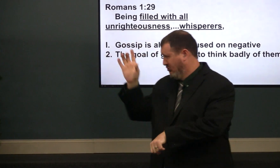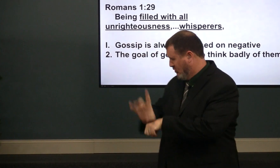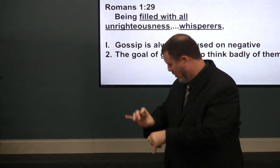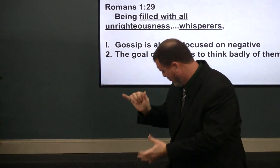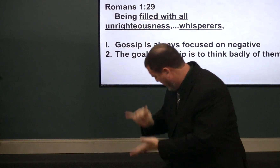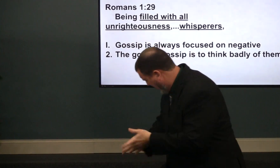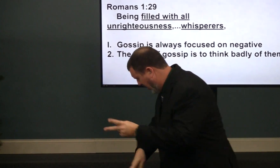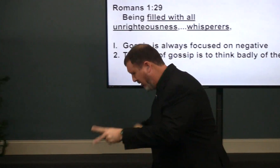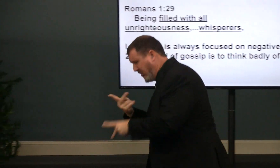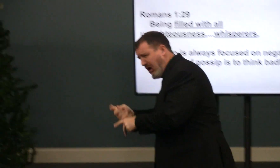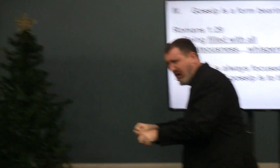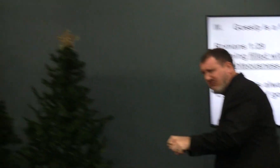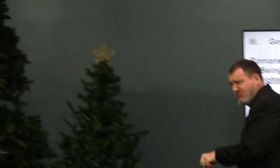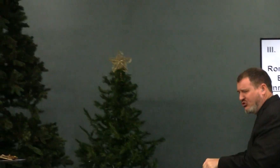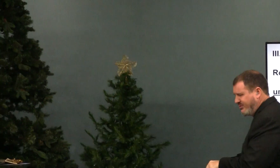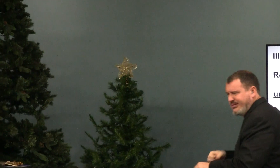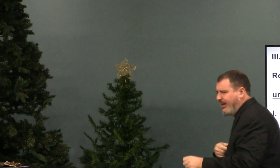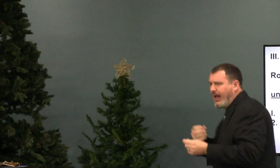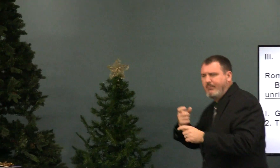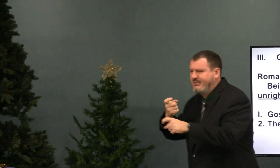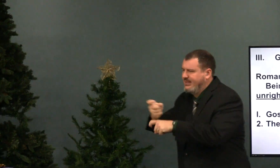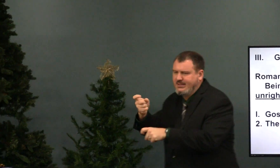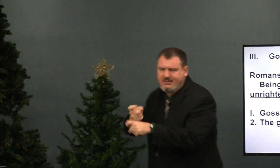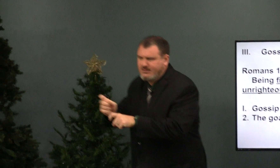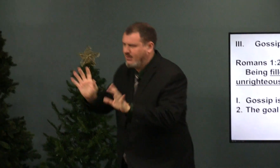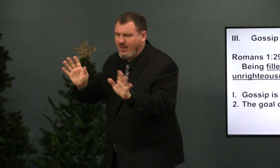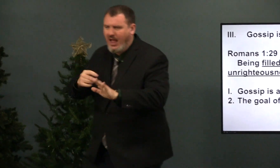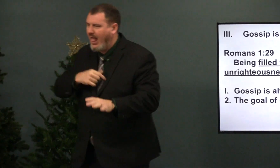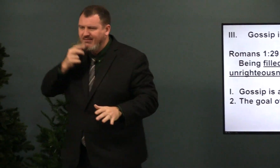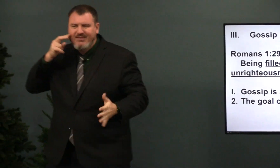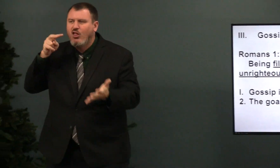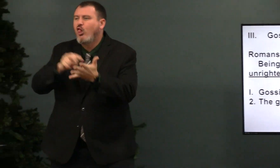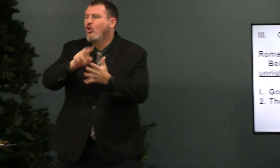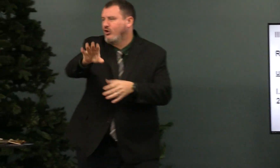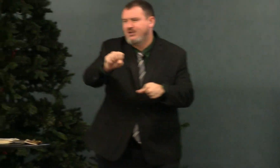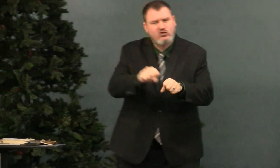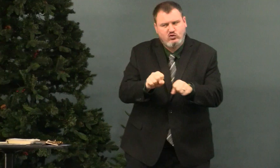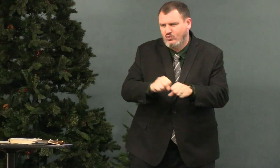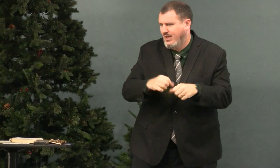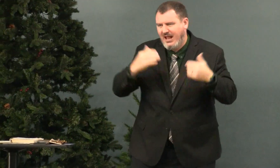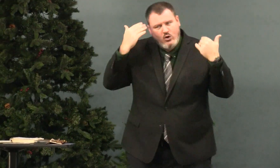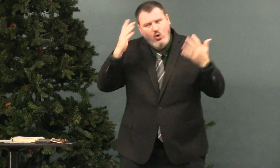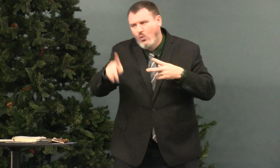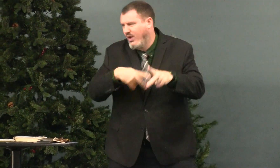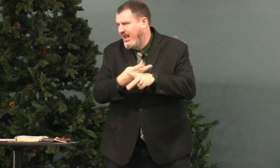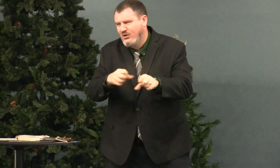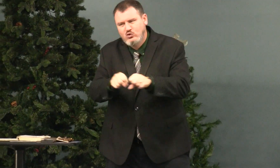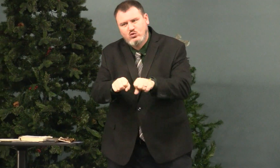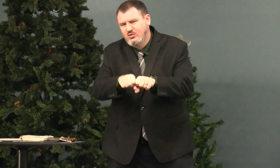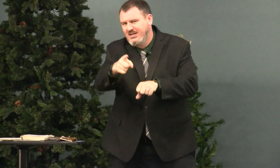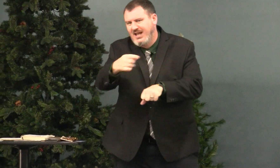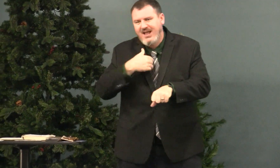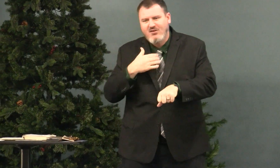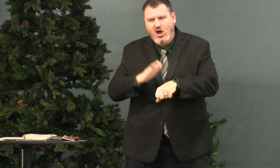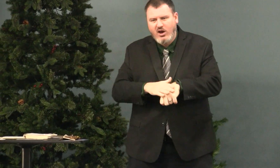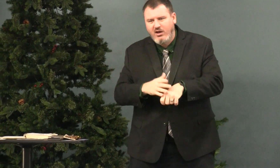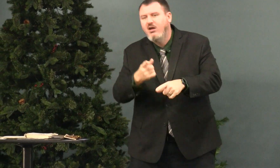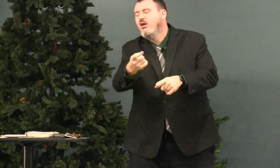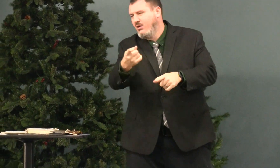Why did he show up in church with those kind of shoes? I'm kidding. I'm kidding. I'm not even looking at your shoes. I don't even know what kind of shoes you have on.